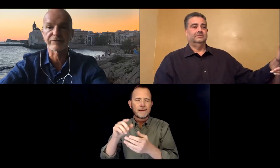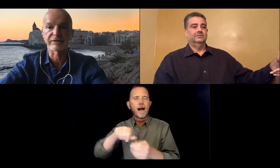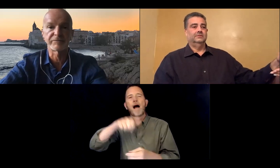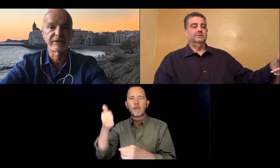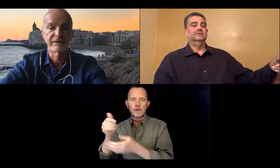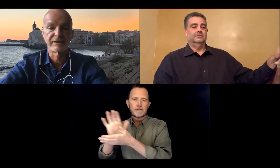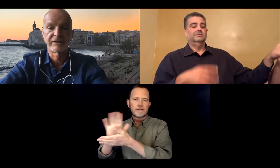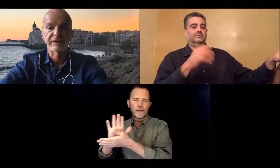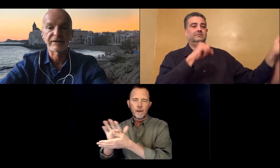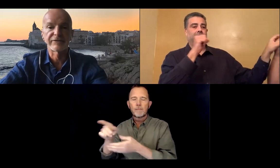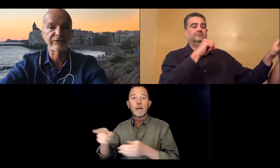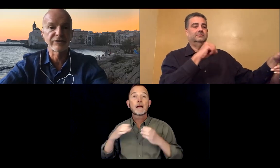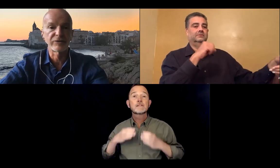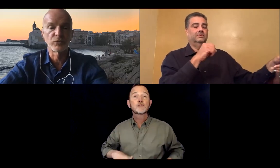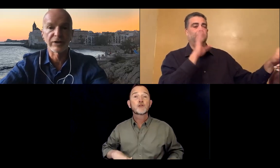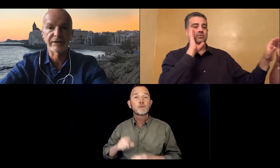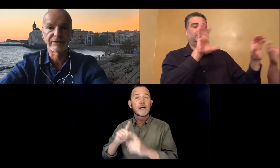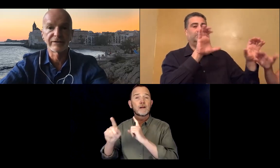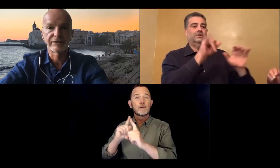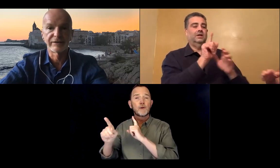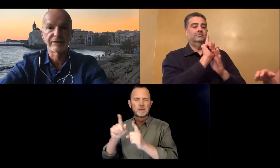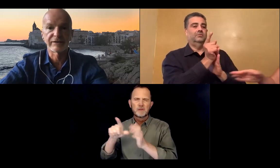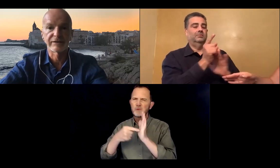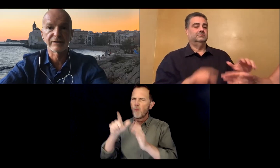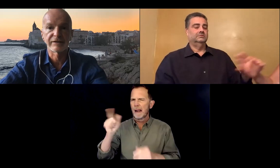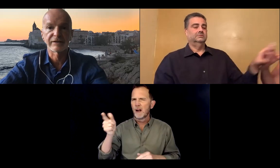we have the time. It's actually what I...